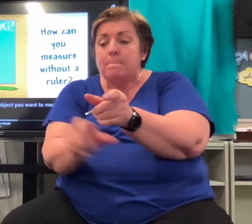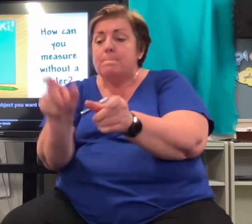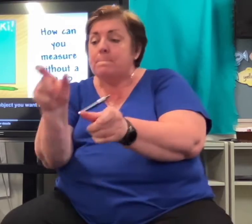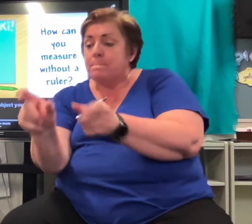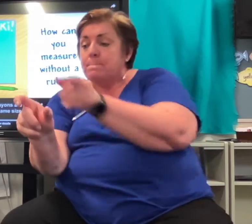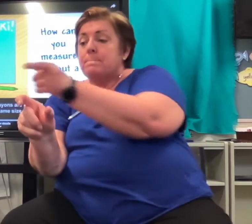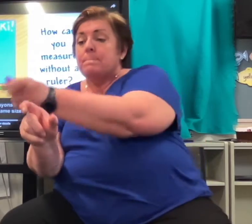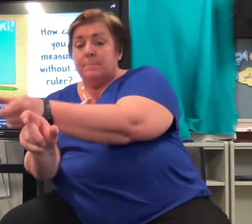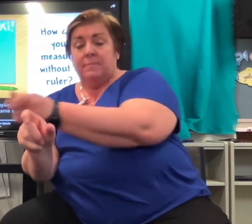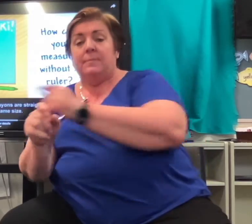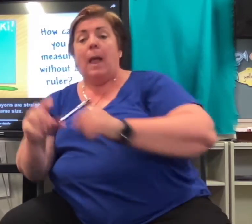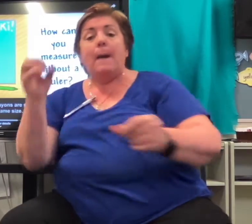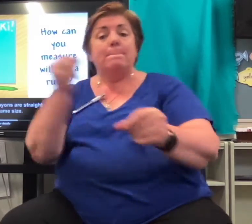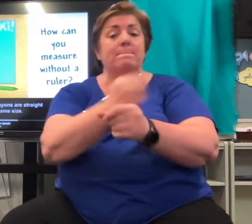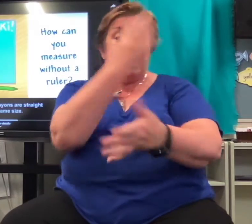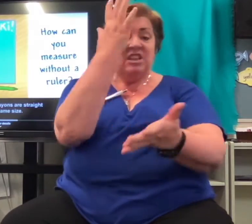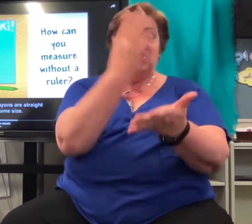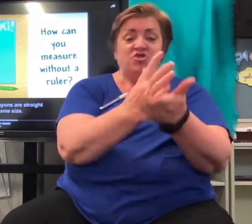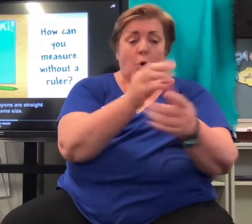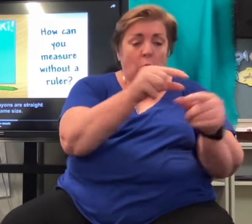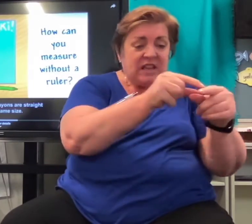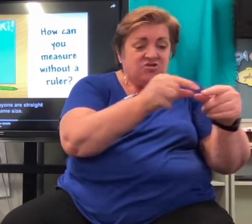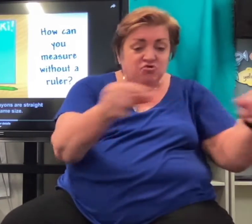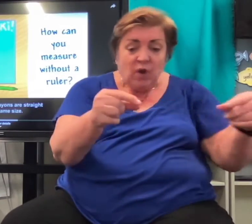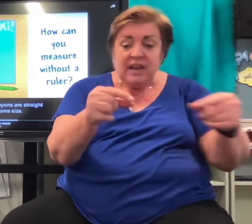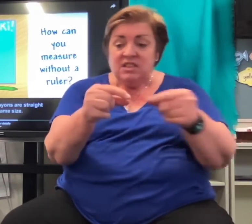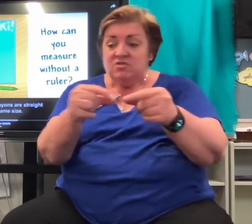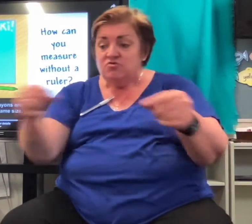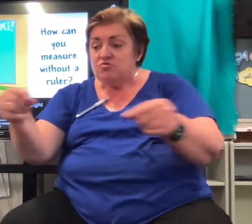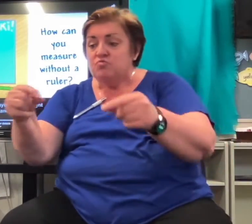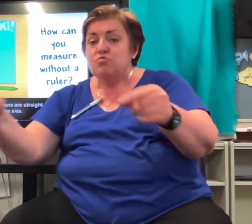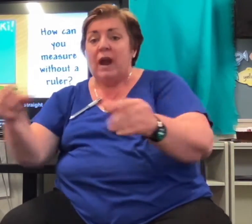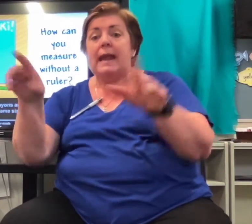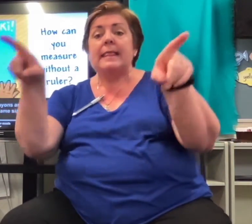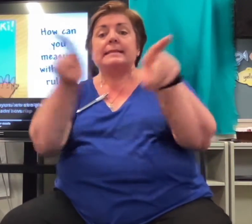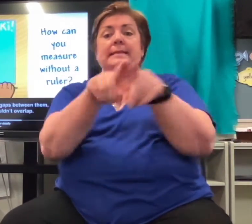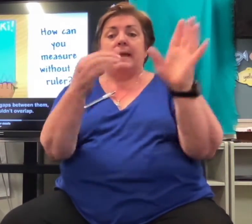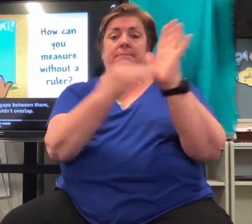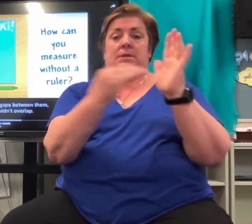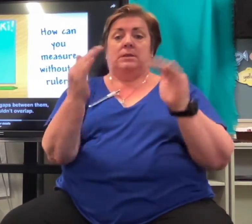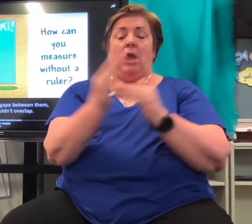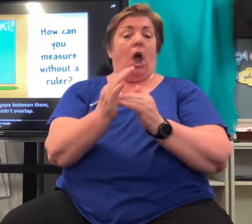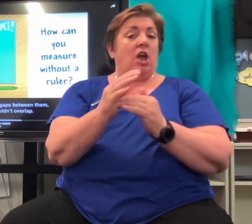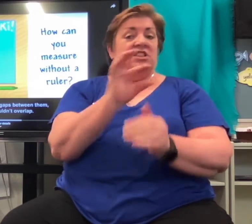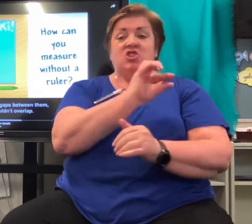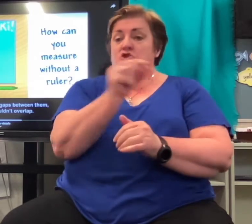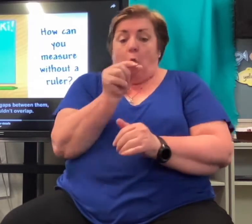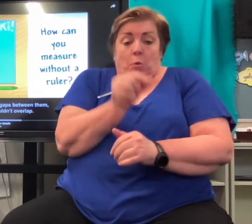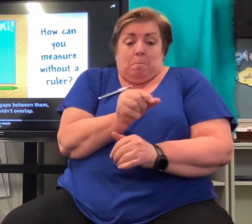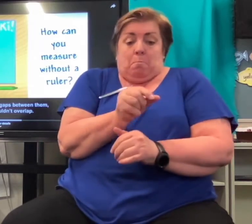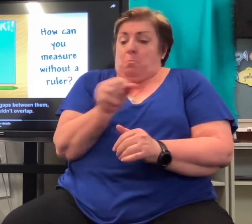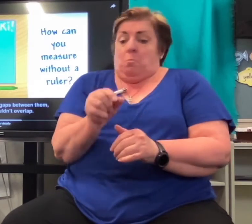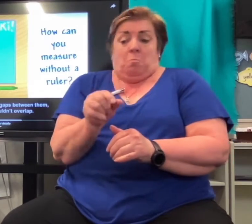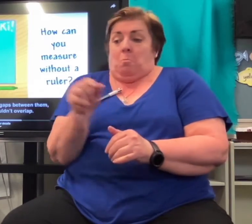Make sure the crayons are straight and the same size. There shouldn't be gaps between them, and they shouldn't overlap.